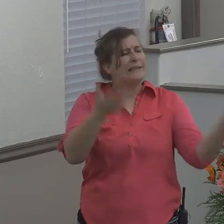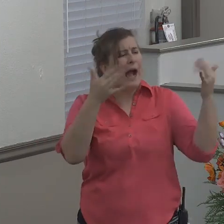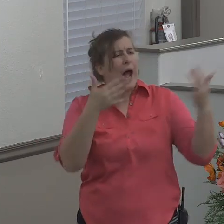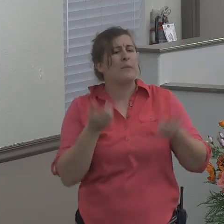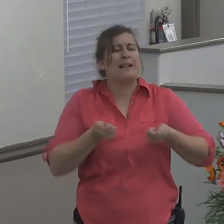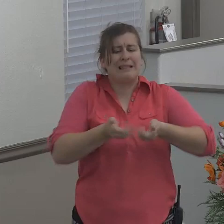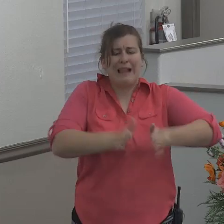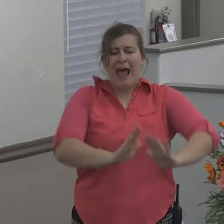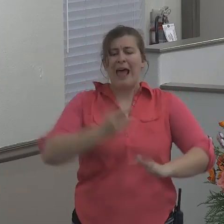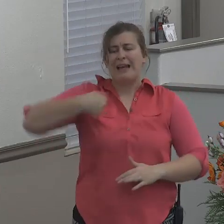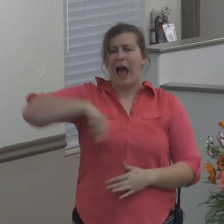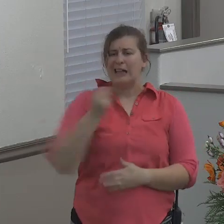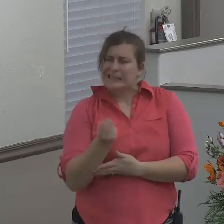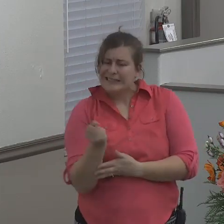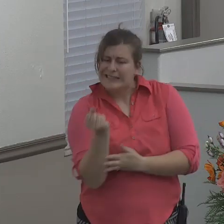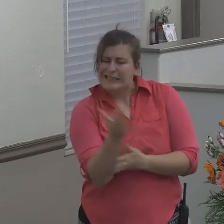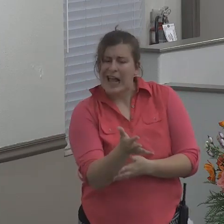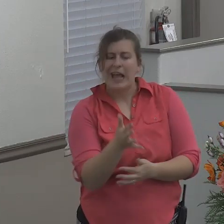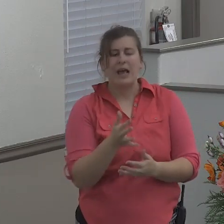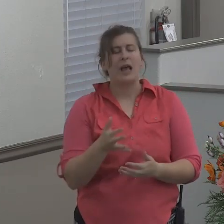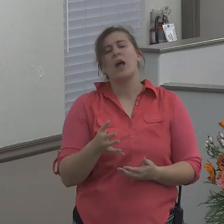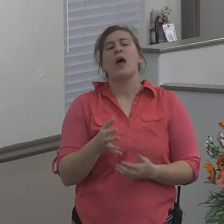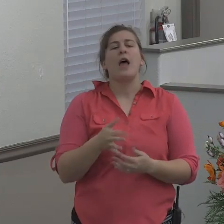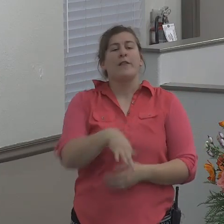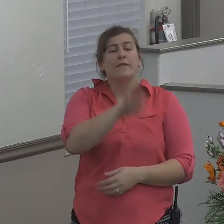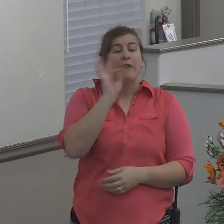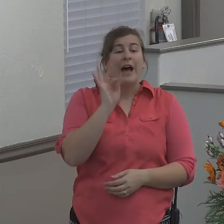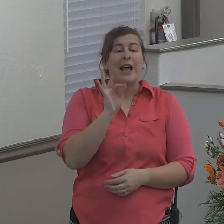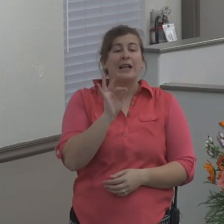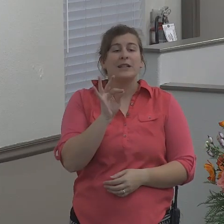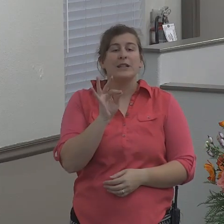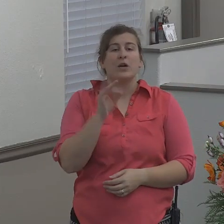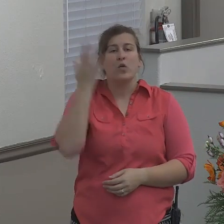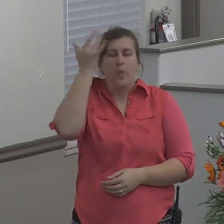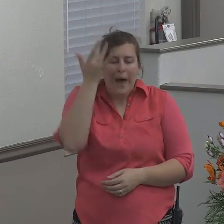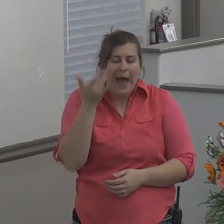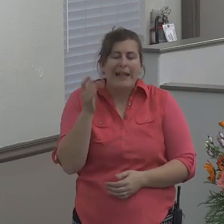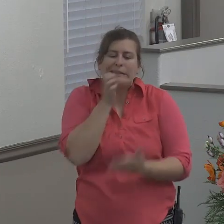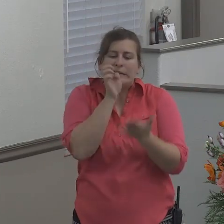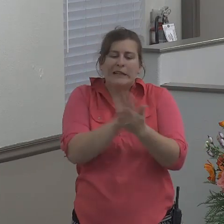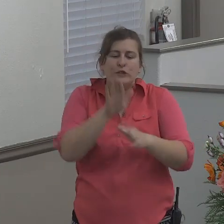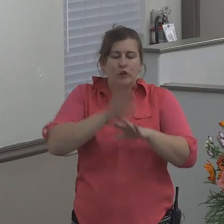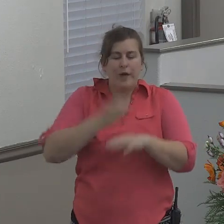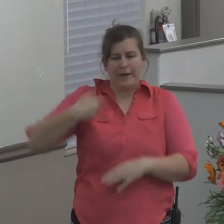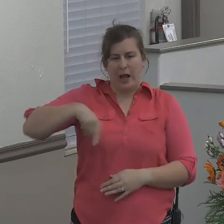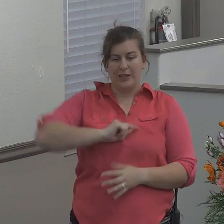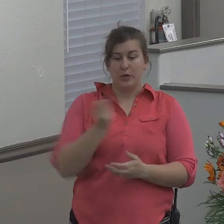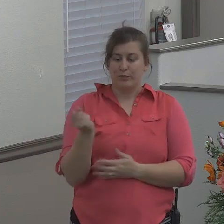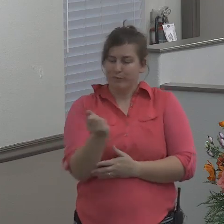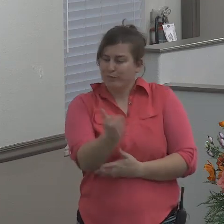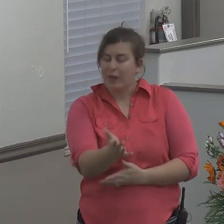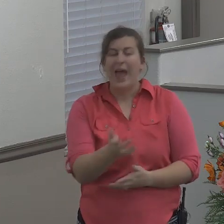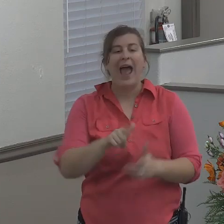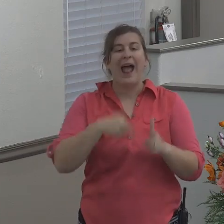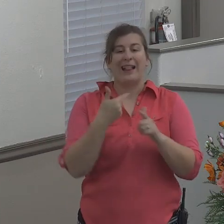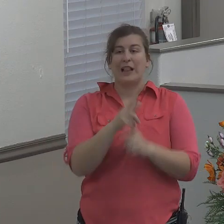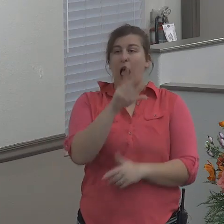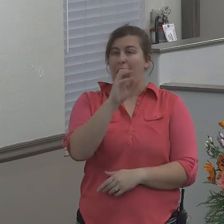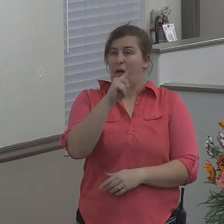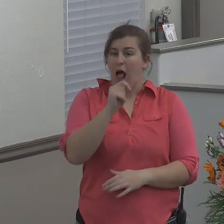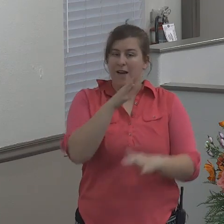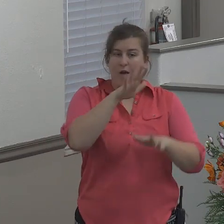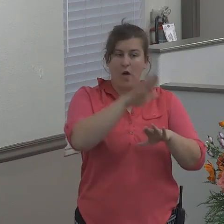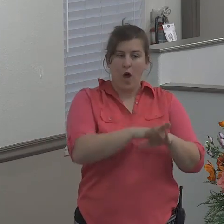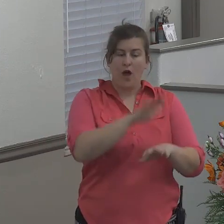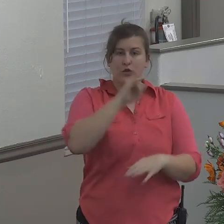let us cast lots, that we may know for whose cause this evil is upon us. So they cast lots, and the lot fell upon Jonah.